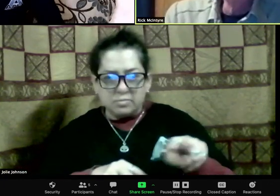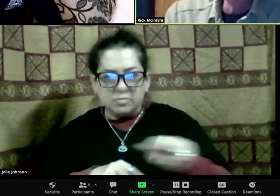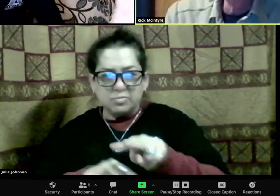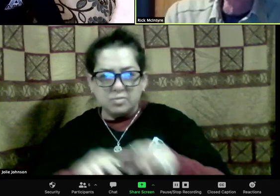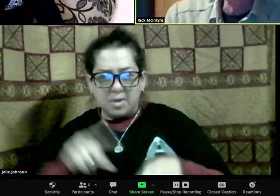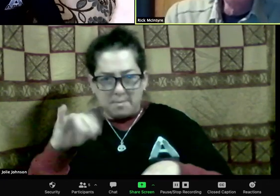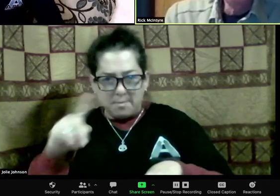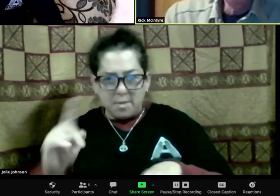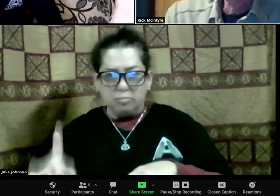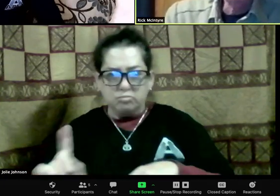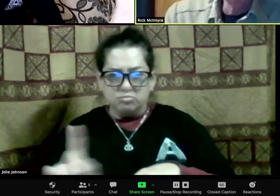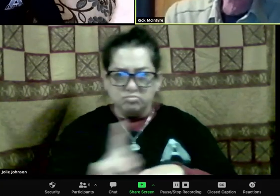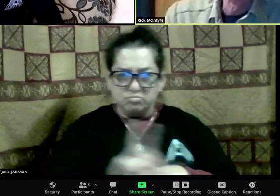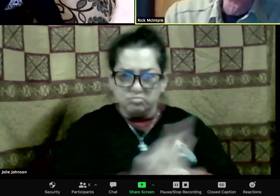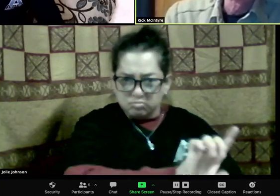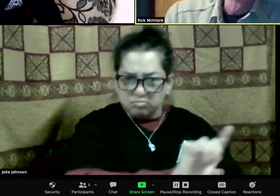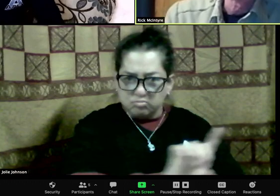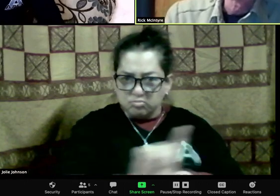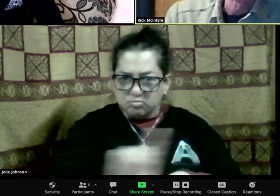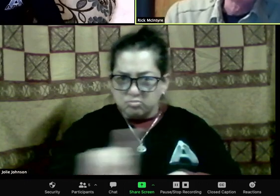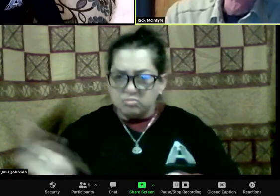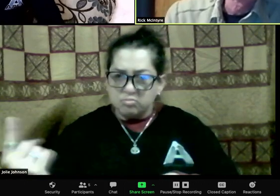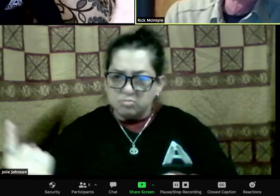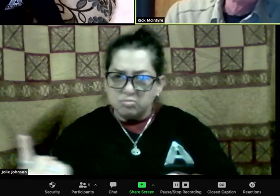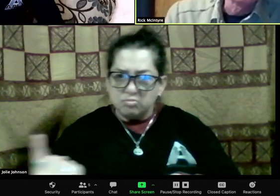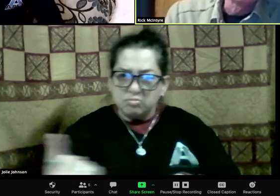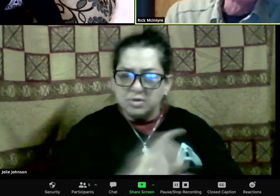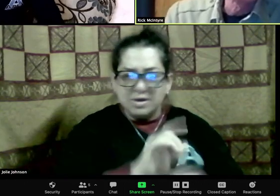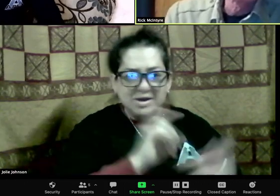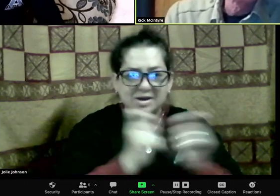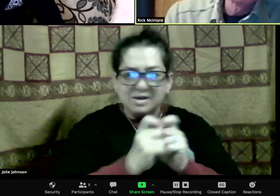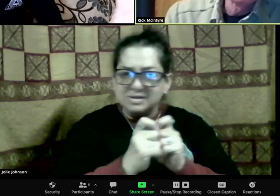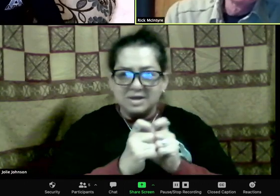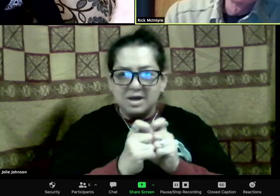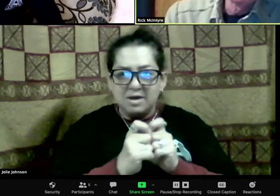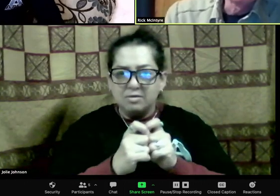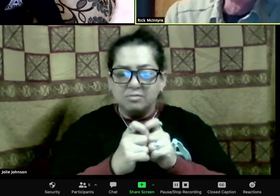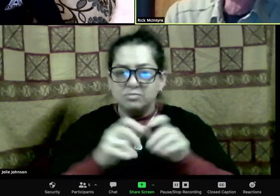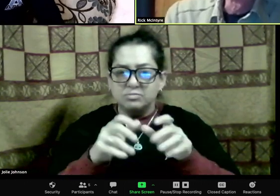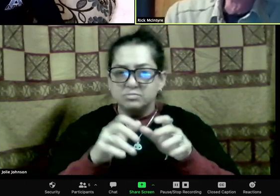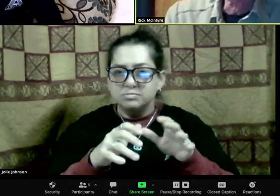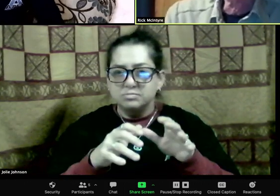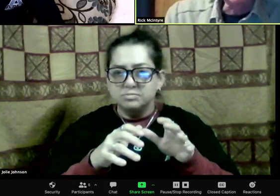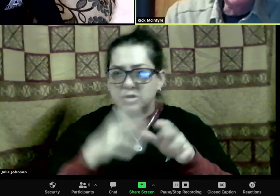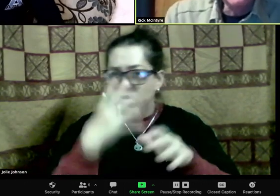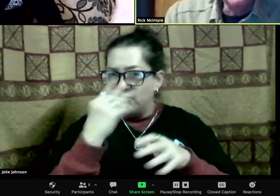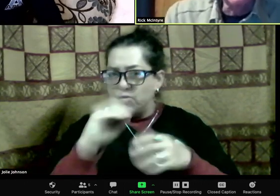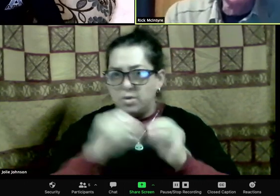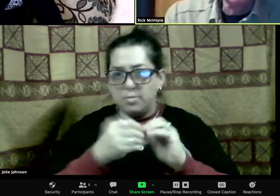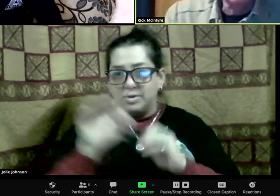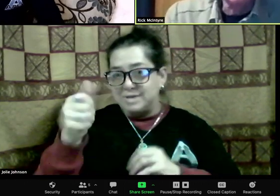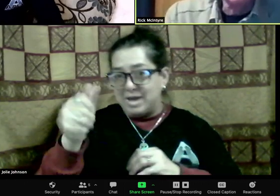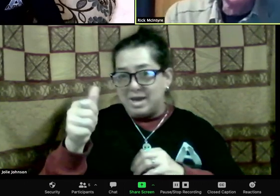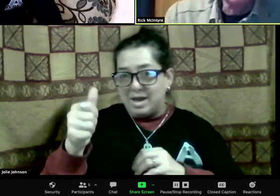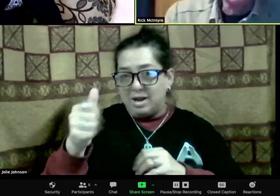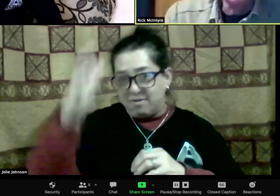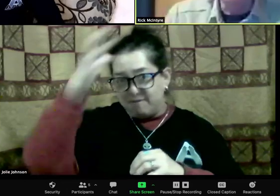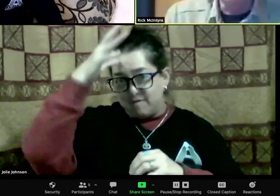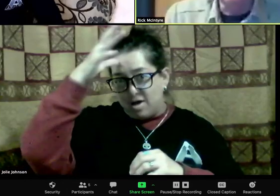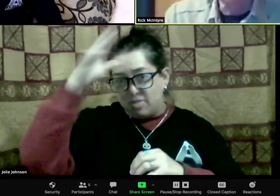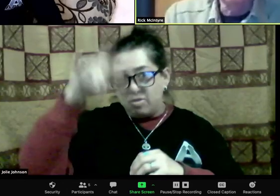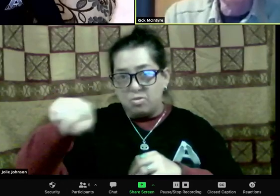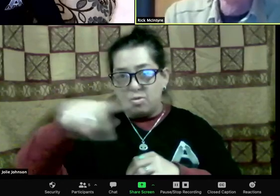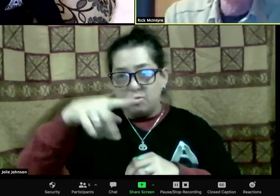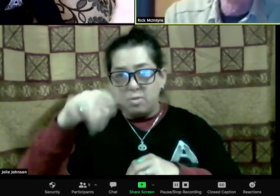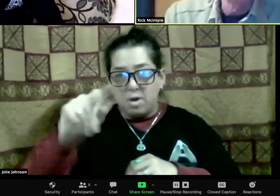where my family is behind me. I'm here. You guys are in front of me.